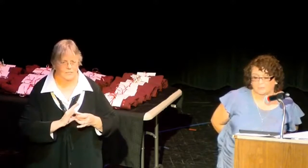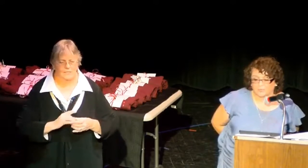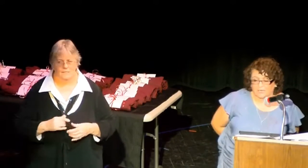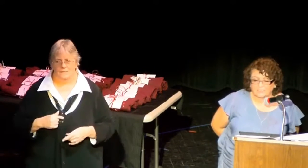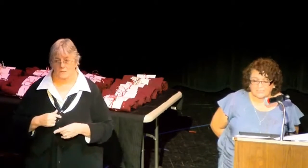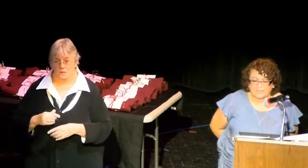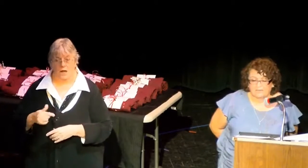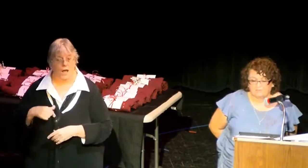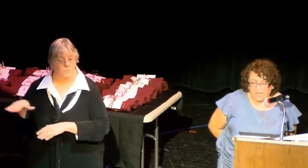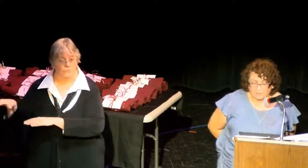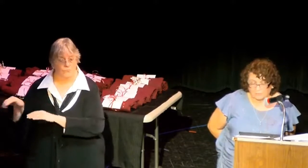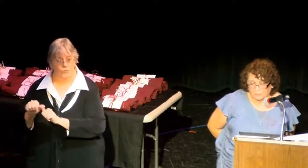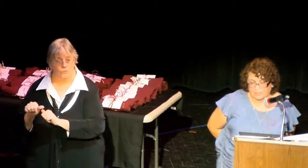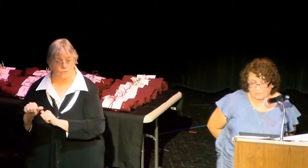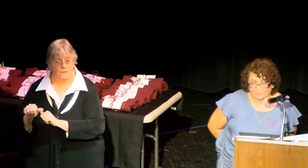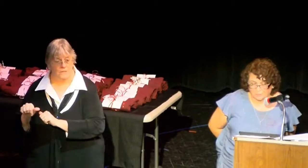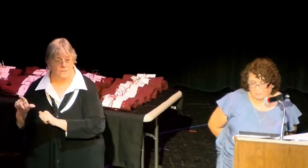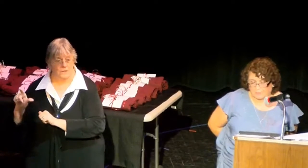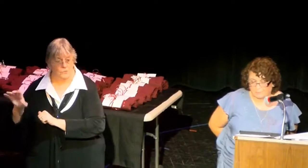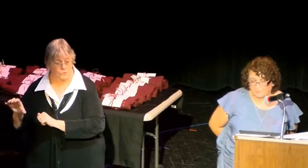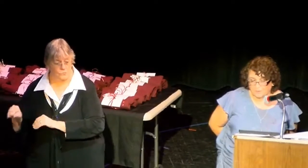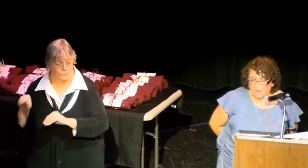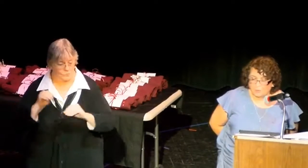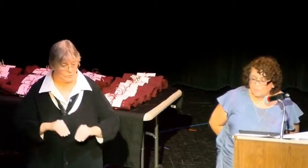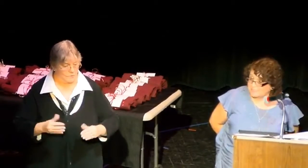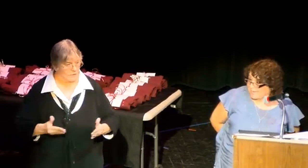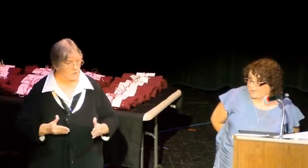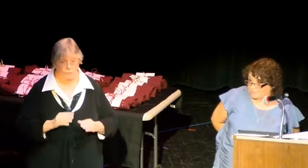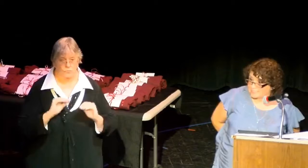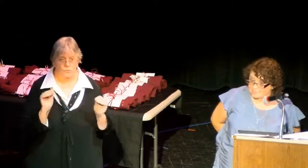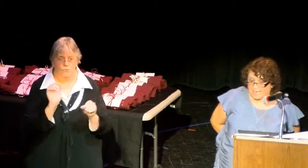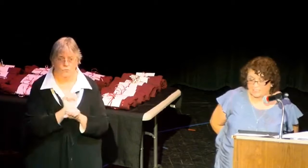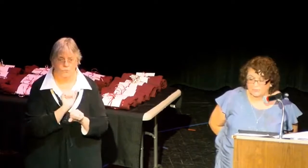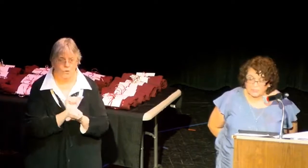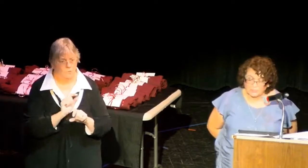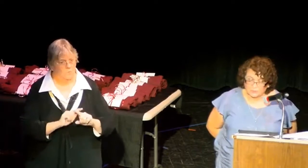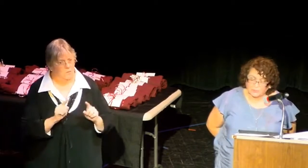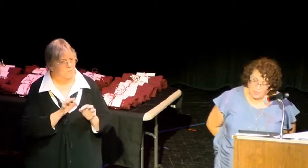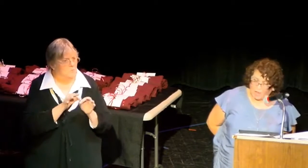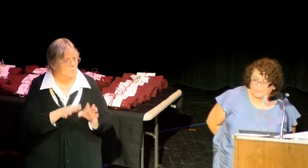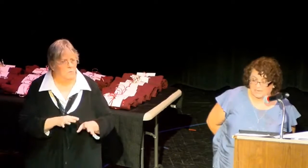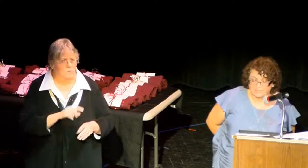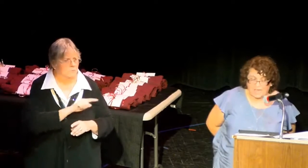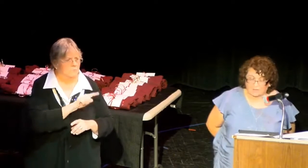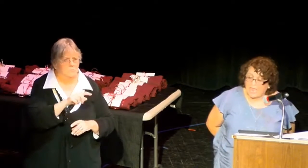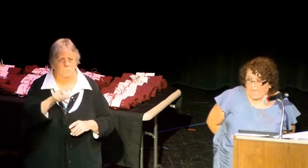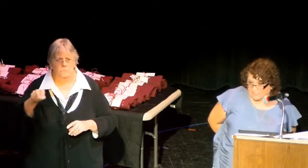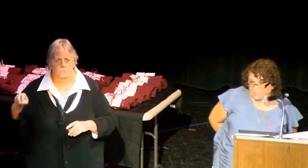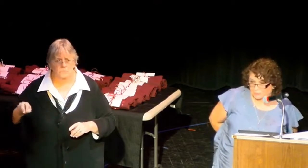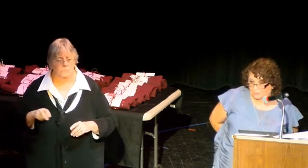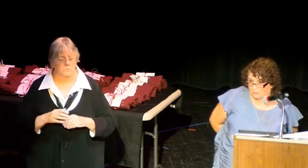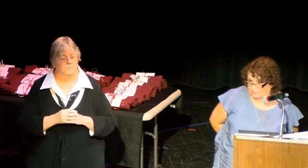freelance work until I found a full-time employment. One day, I was assigned to a job downtown